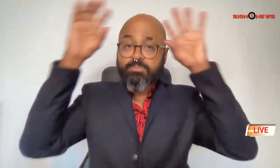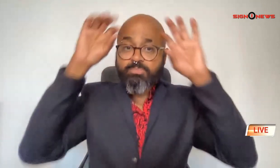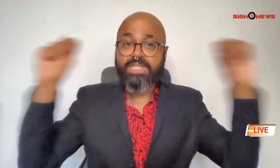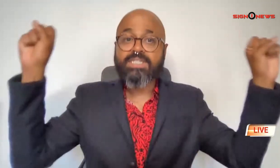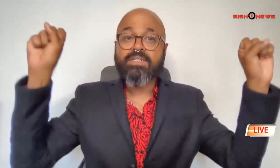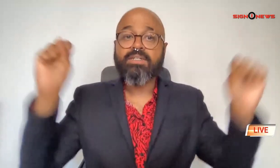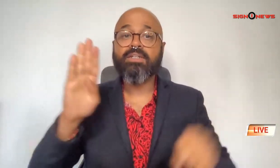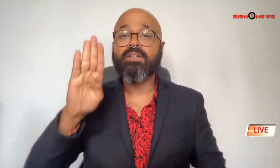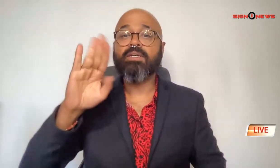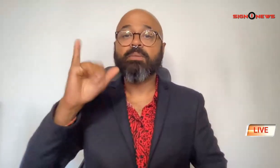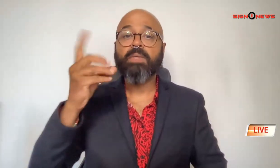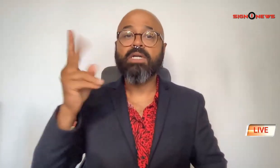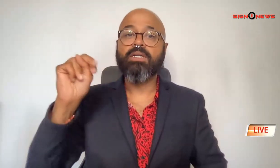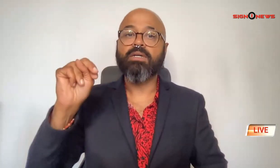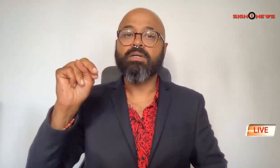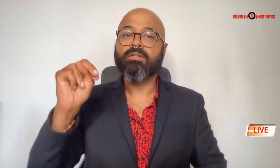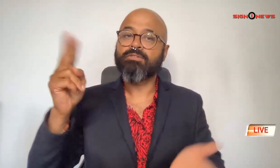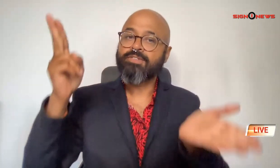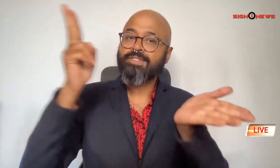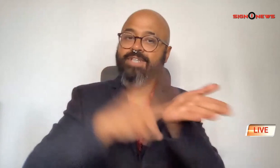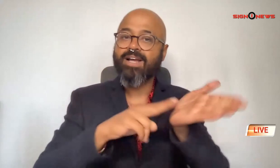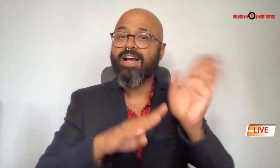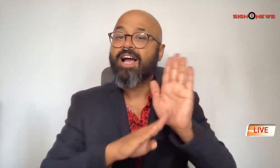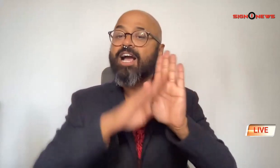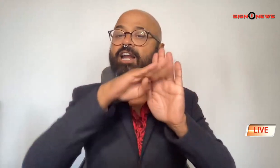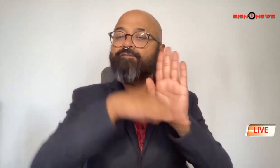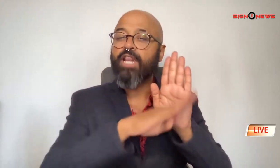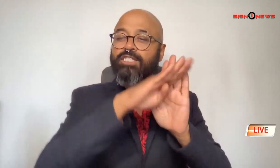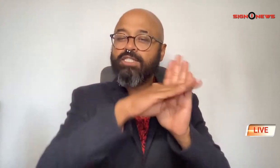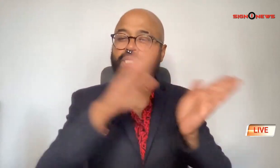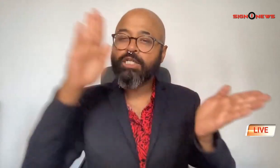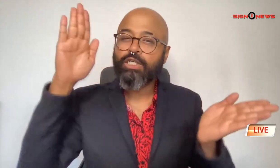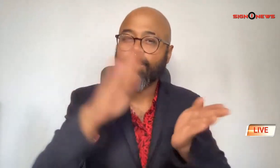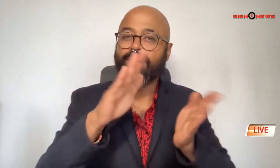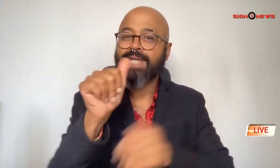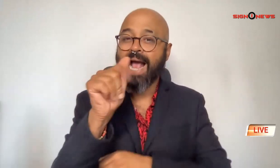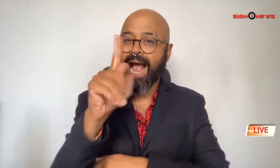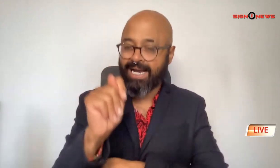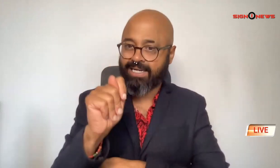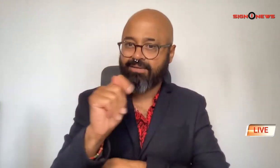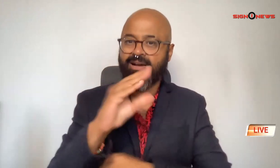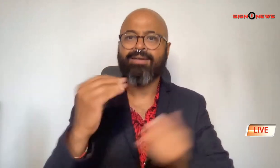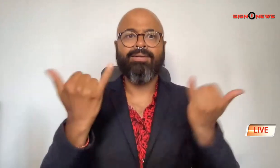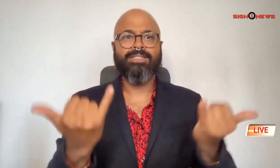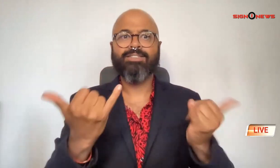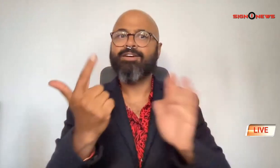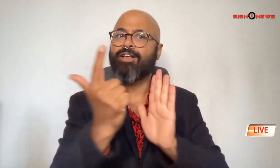today president biden signed the inflation reduction act and it is now a law